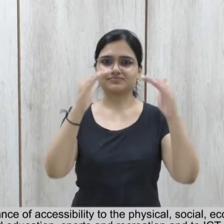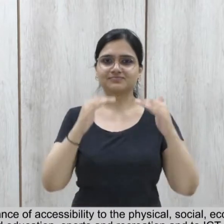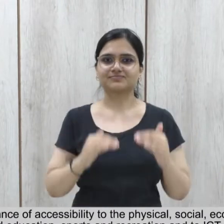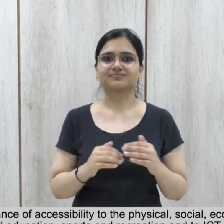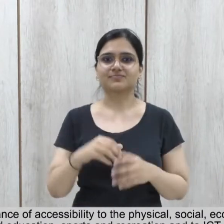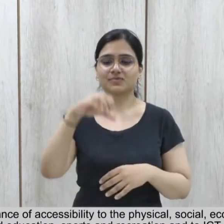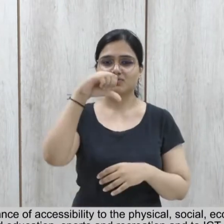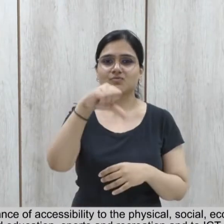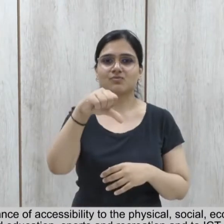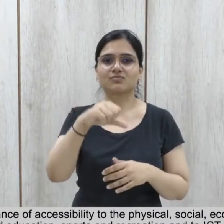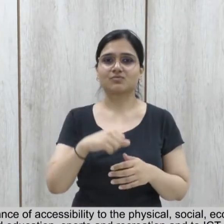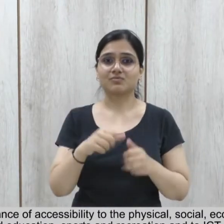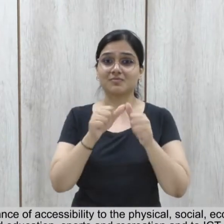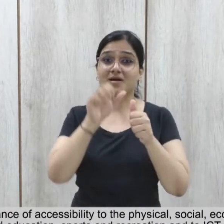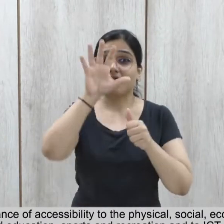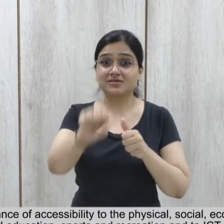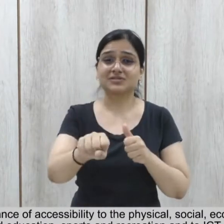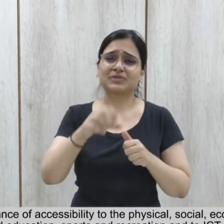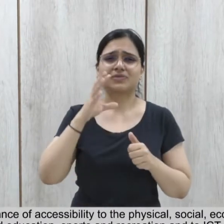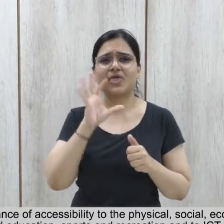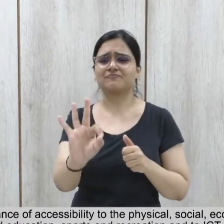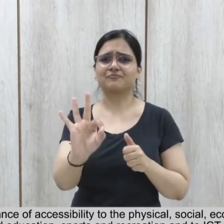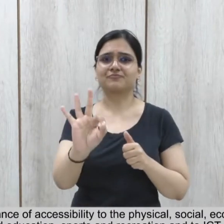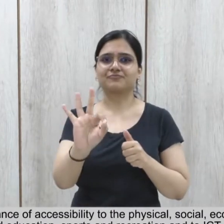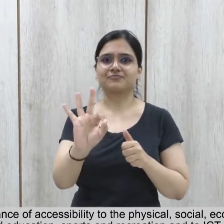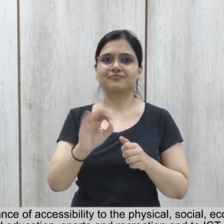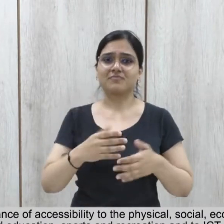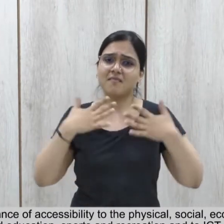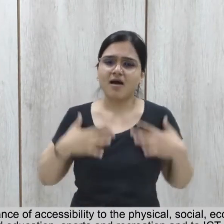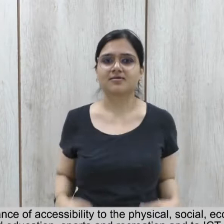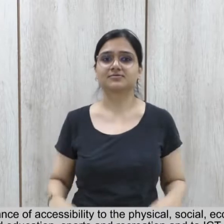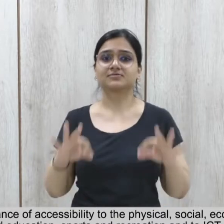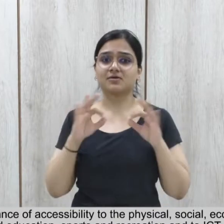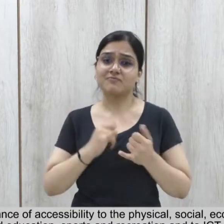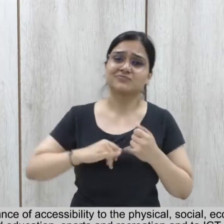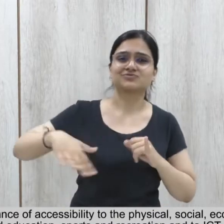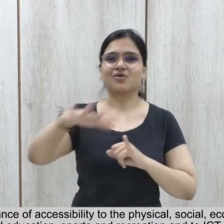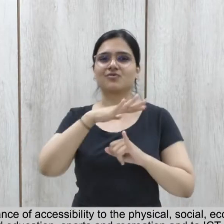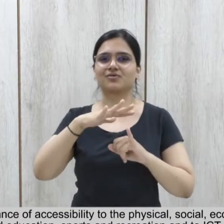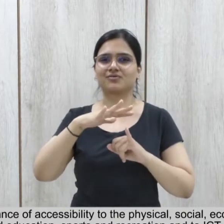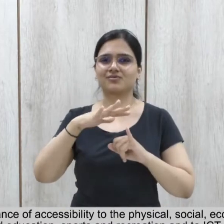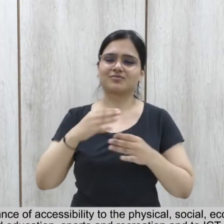Recognizes the importance of accessibility to physical,